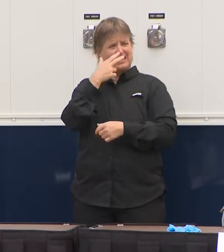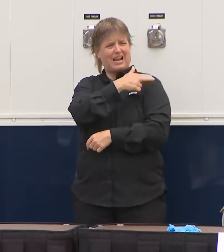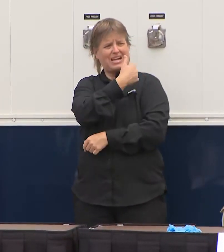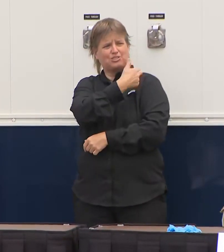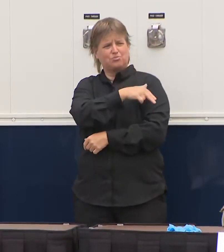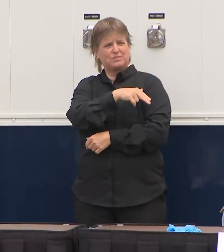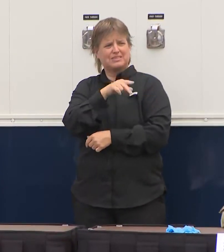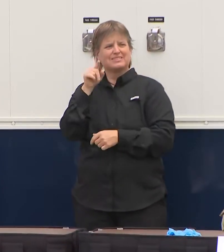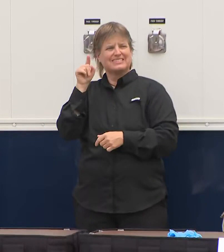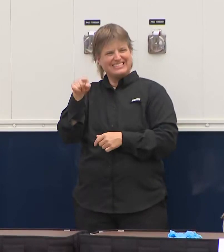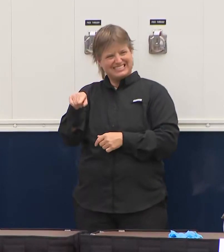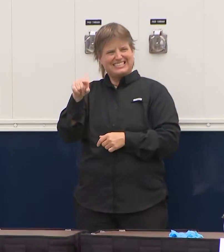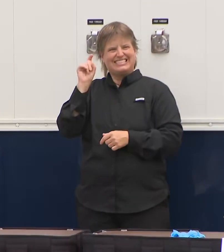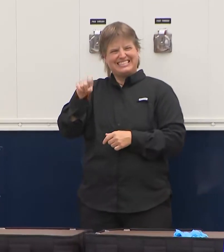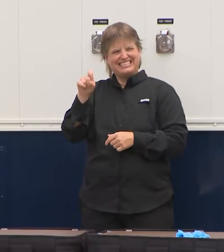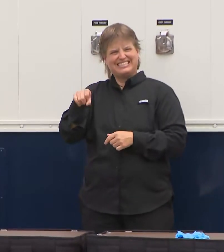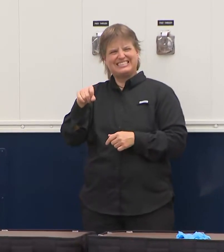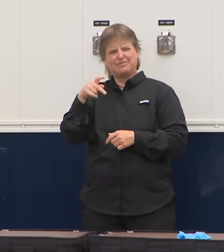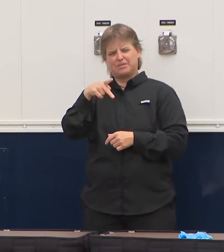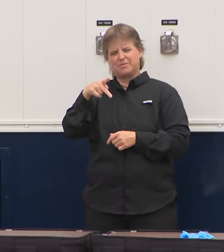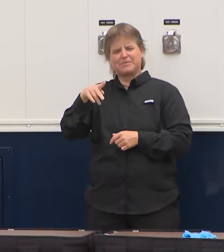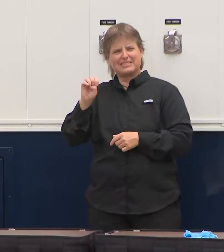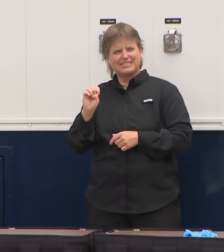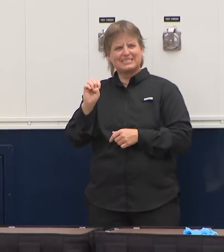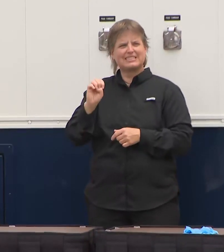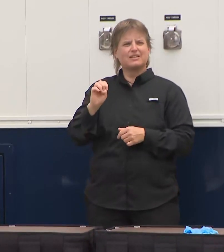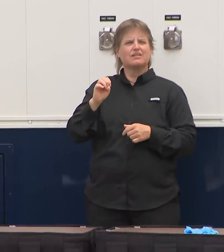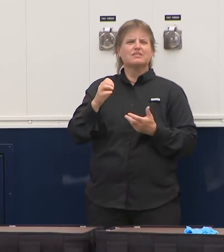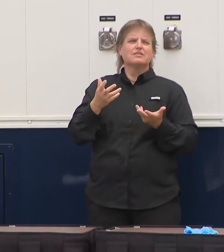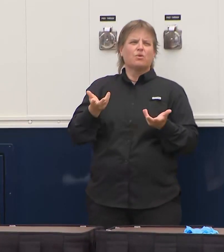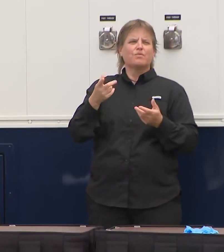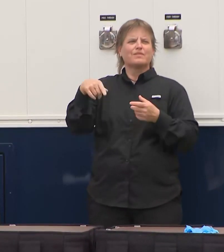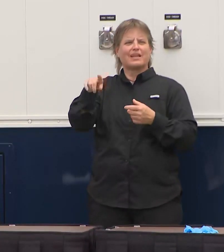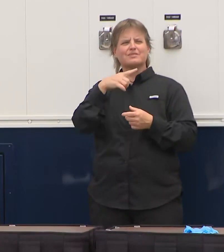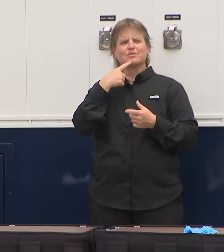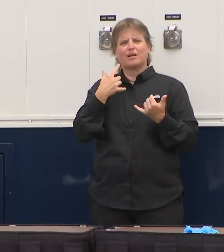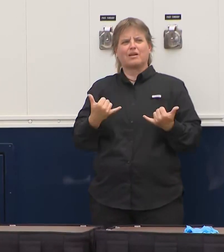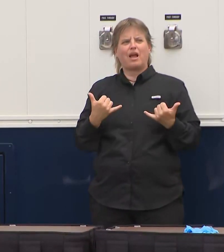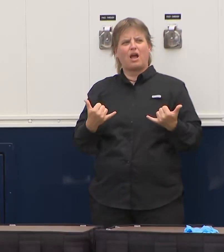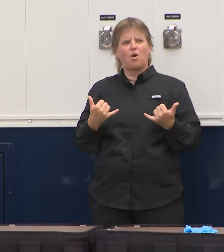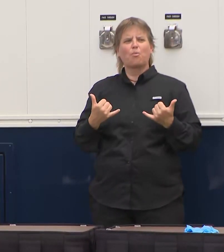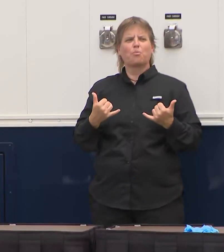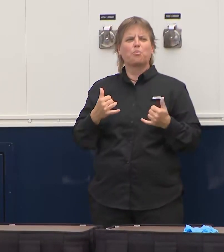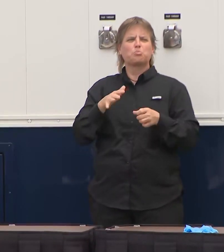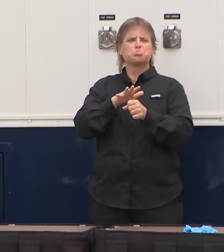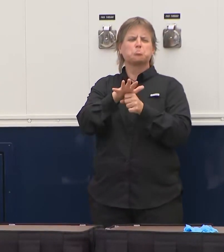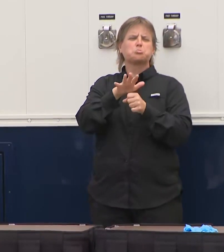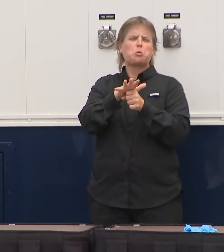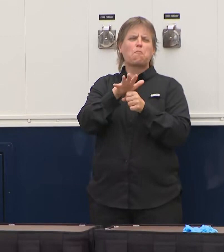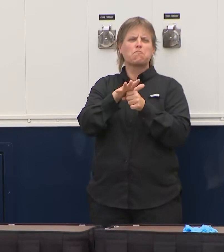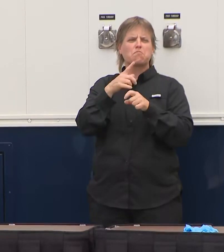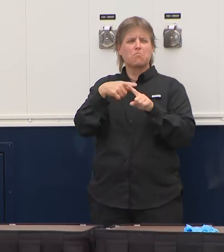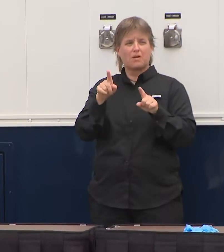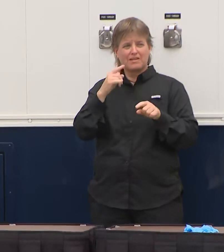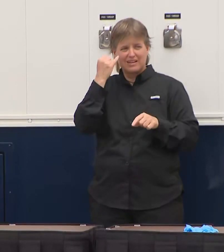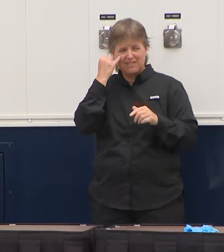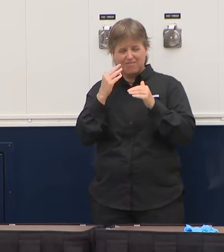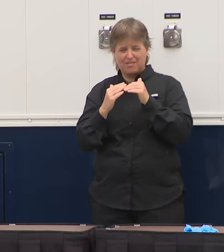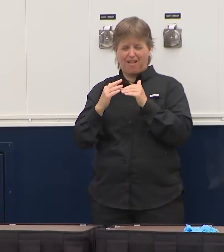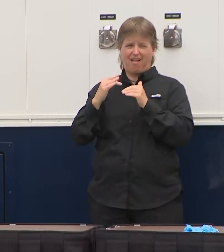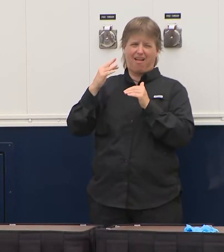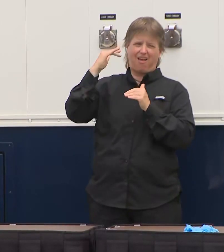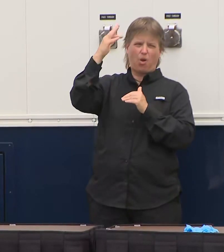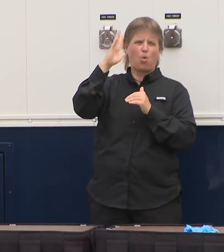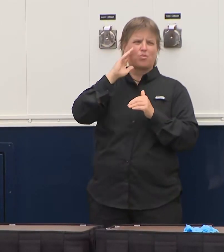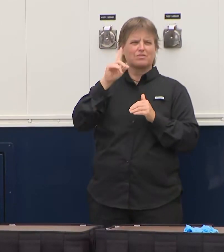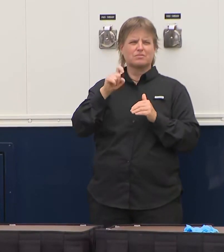surges. Most of the folks we've talked to have said, you know, they do have what they need now for this. But we're very sensitive to the PPE. That's one of the